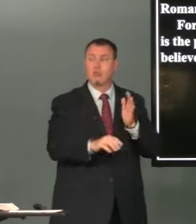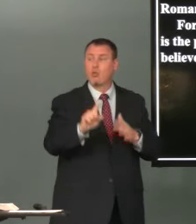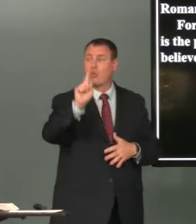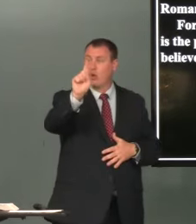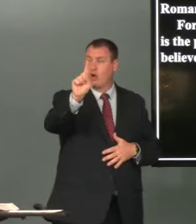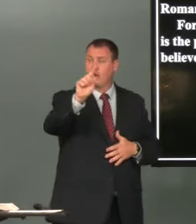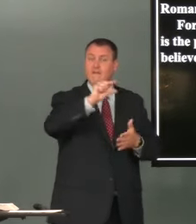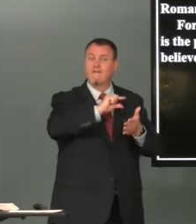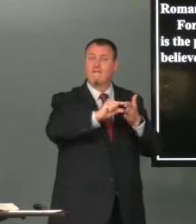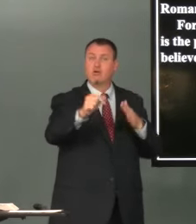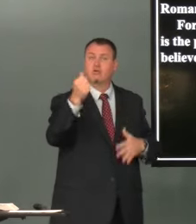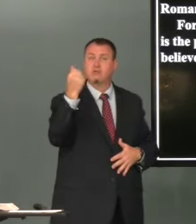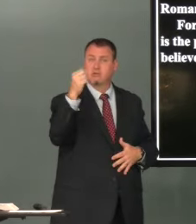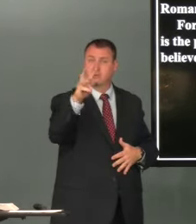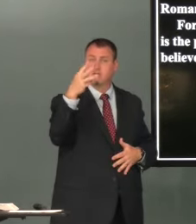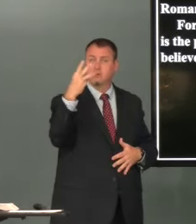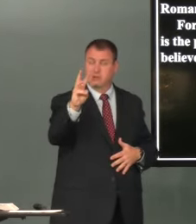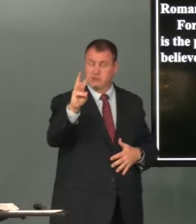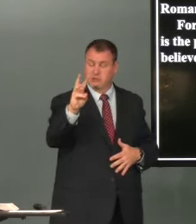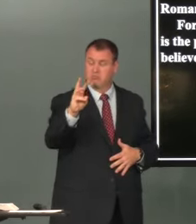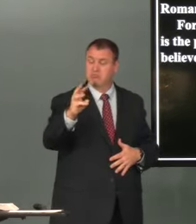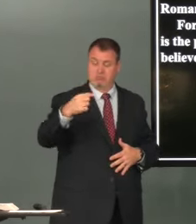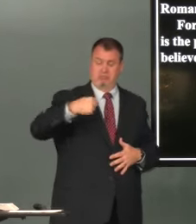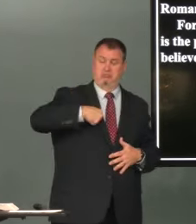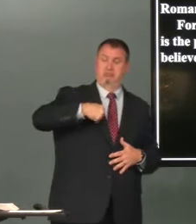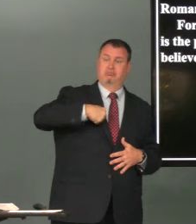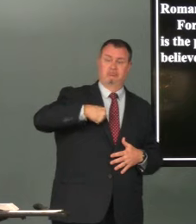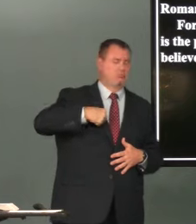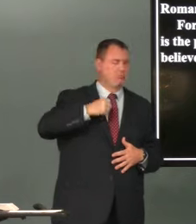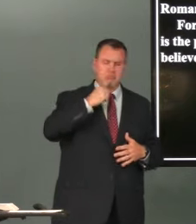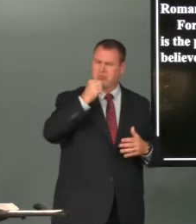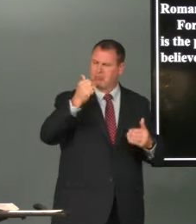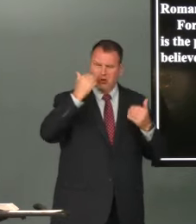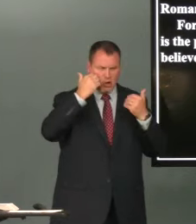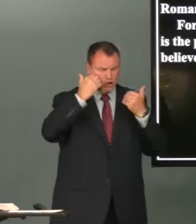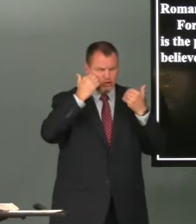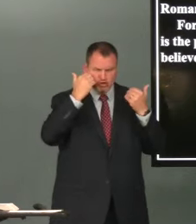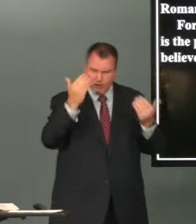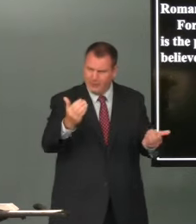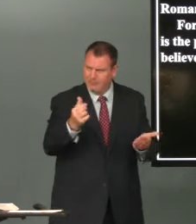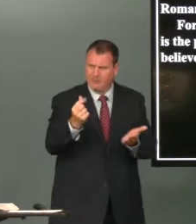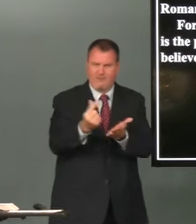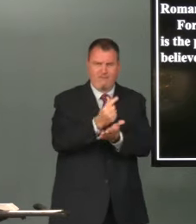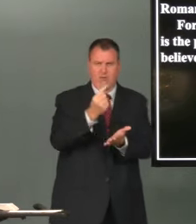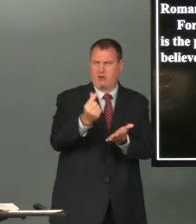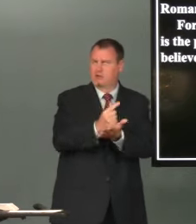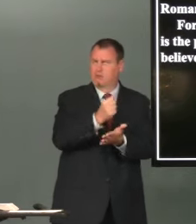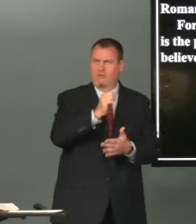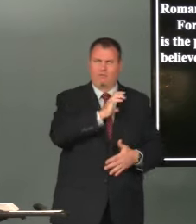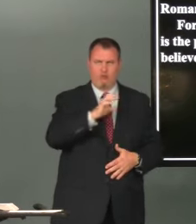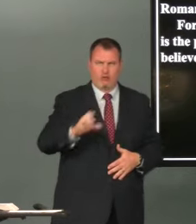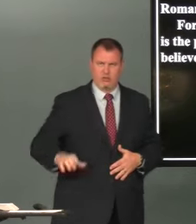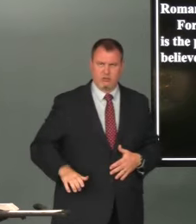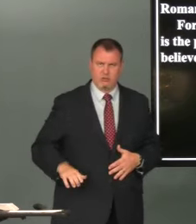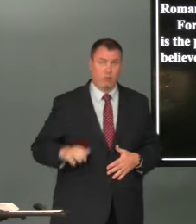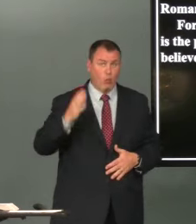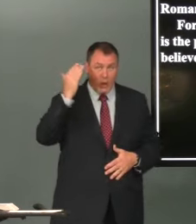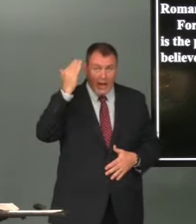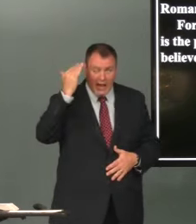romans one chapter one verse sixteen for i am not ashamed of the gospel of christ